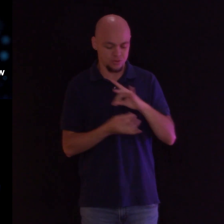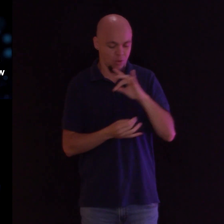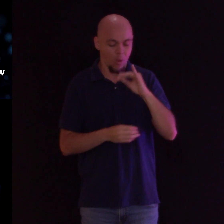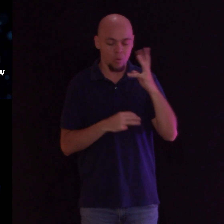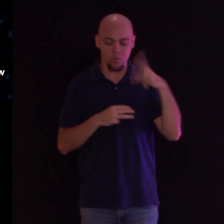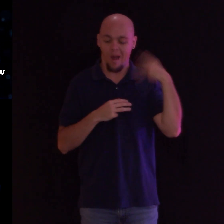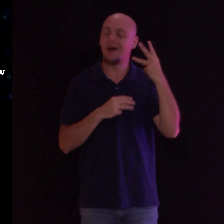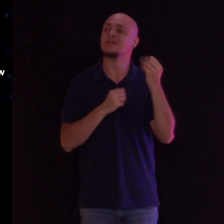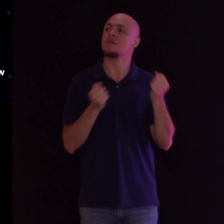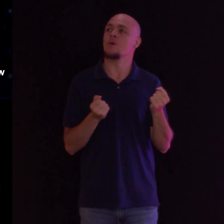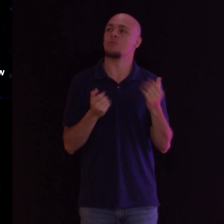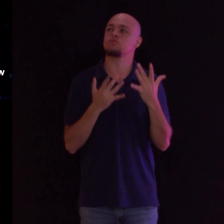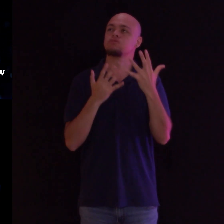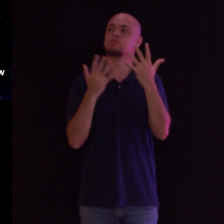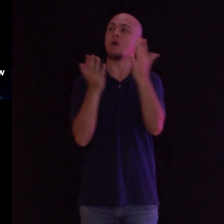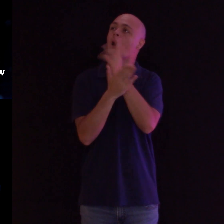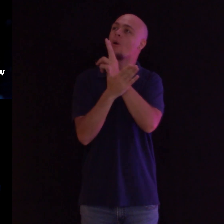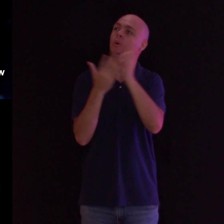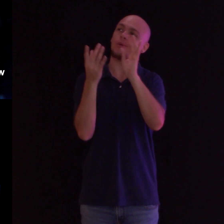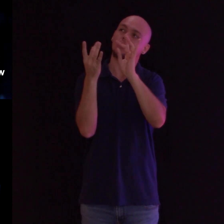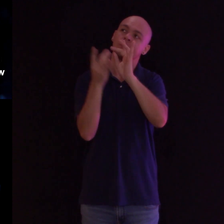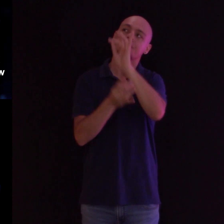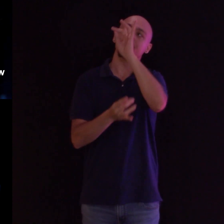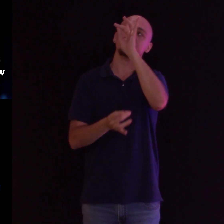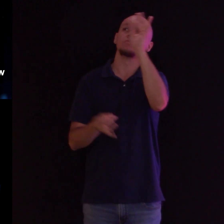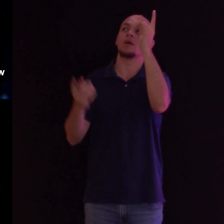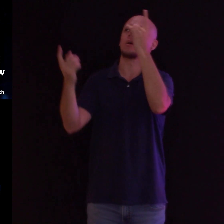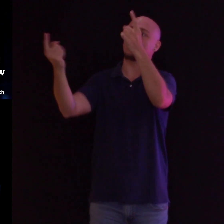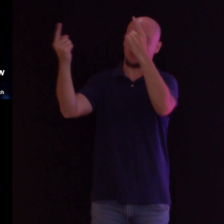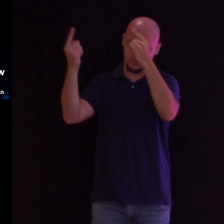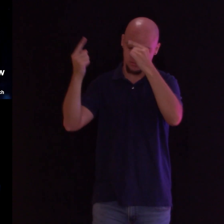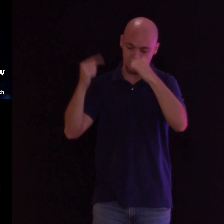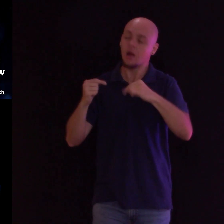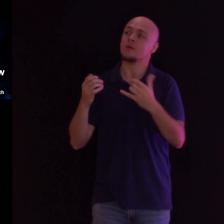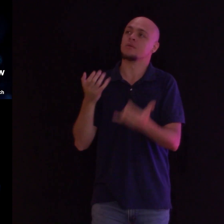Holy Spirit come invade us now